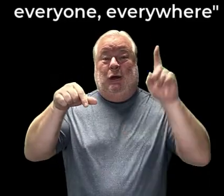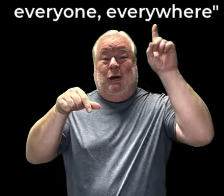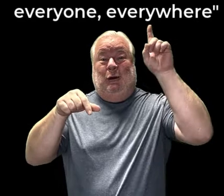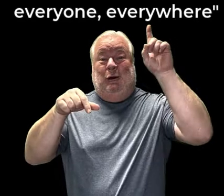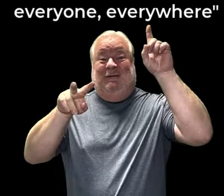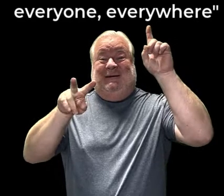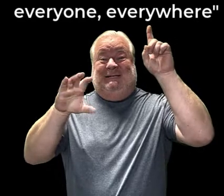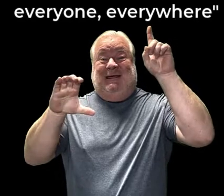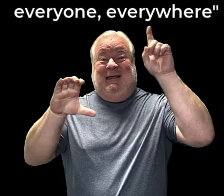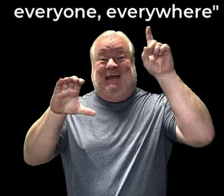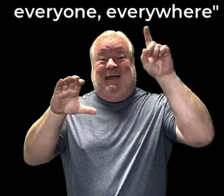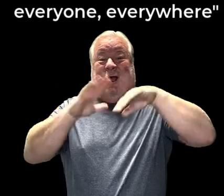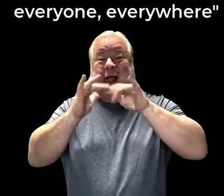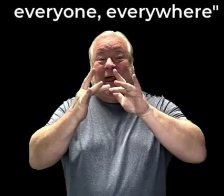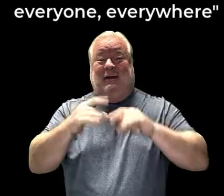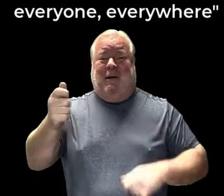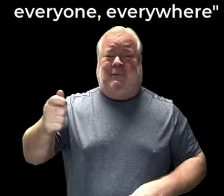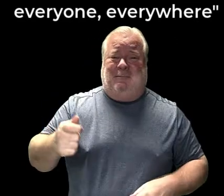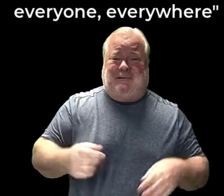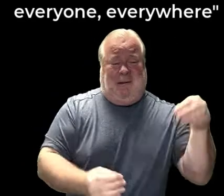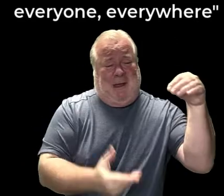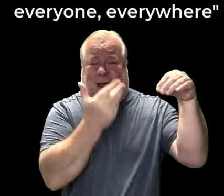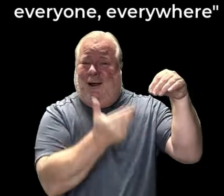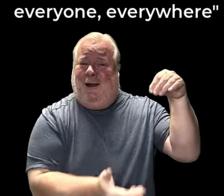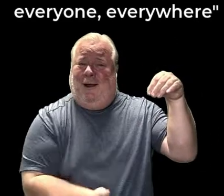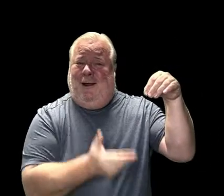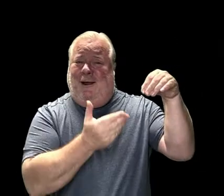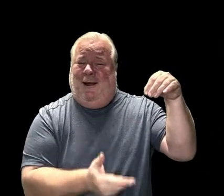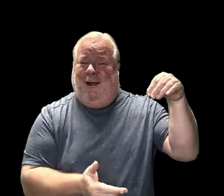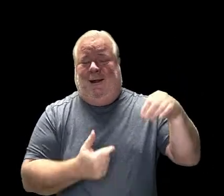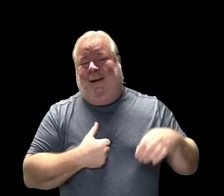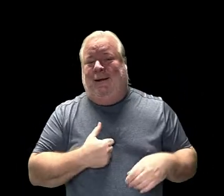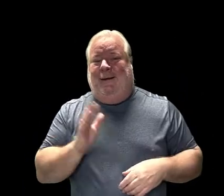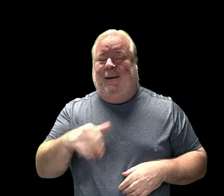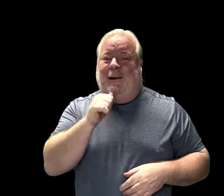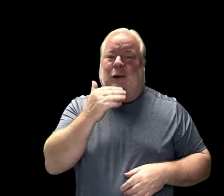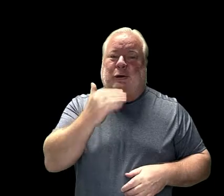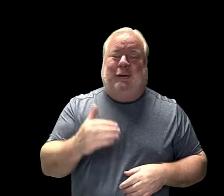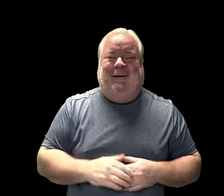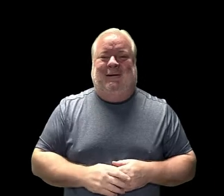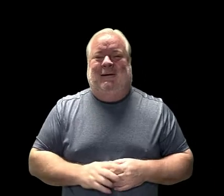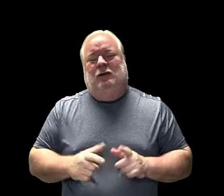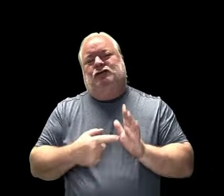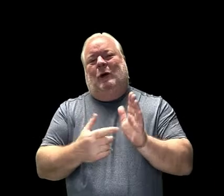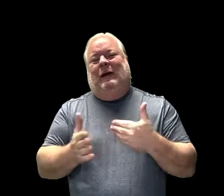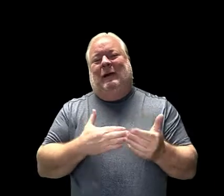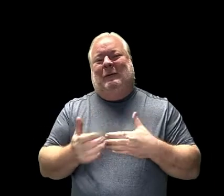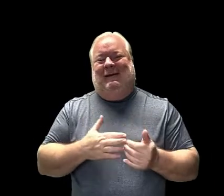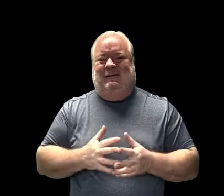work in QVC or online shopping. I'm not very good at this, but I wanted to show it to you.